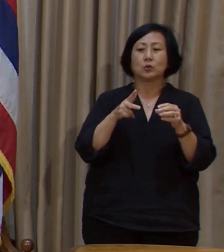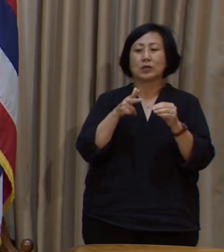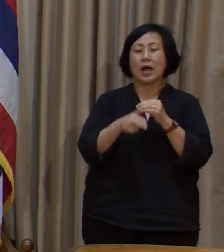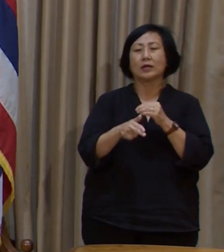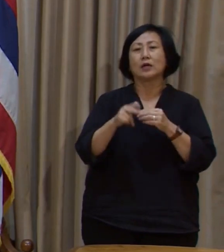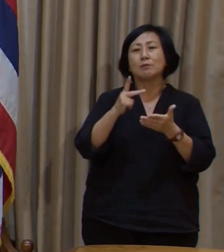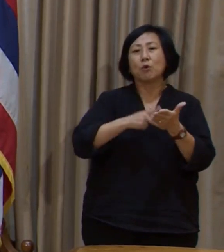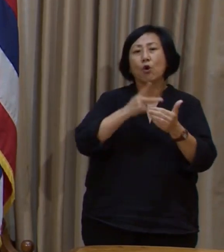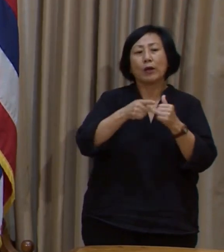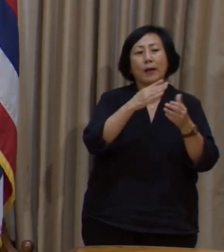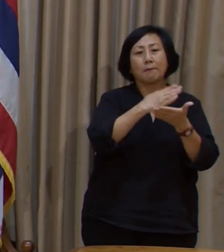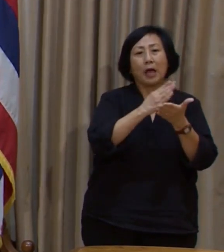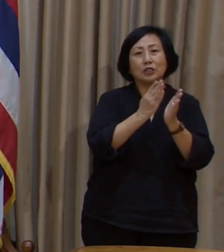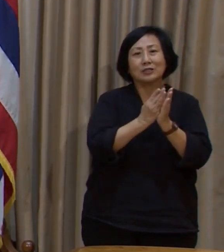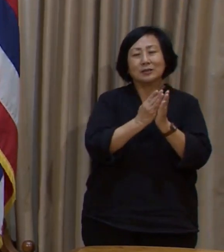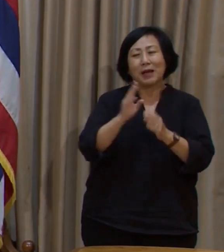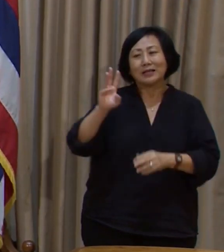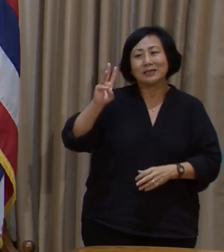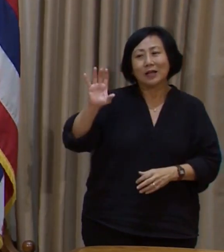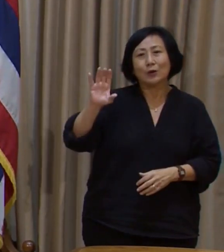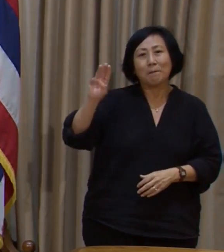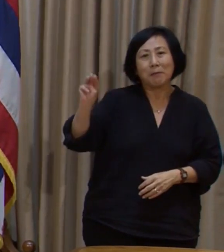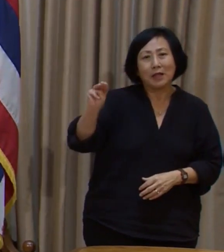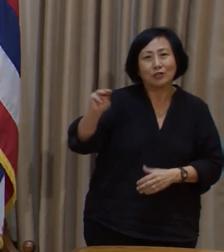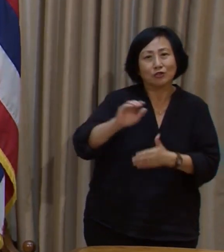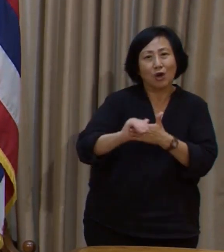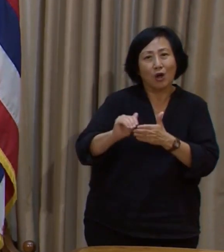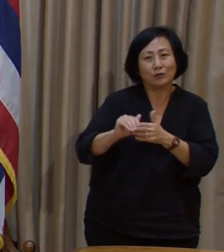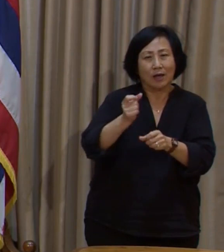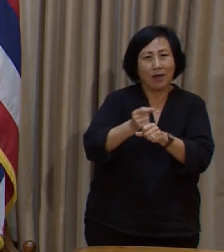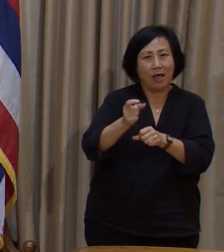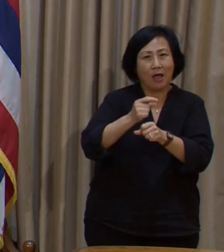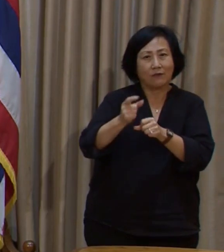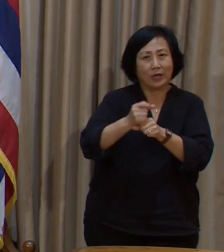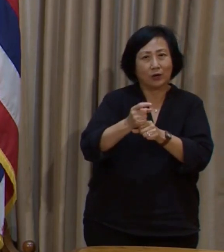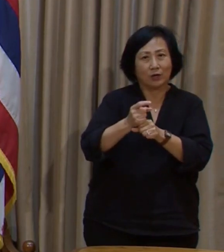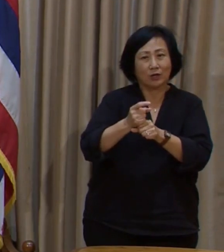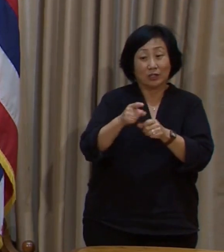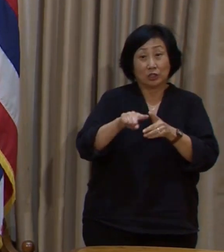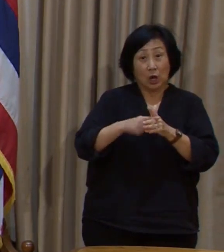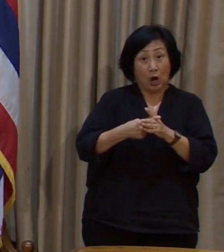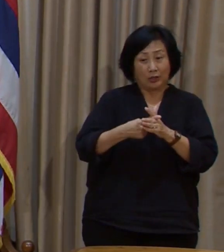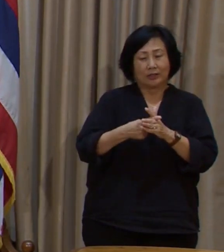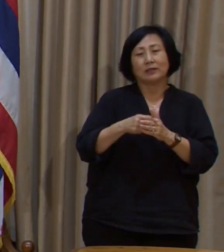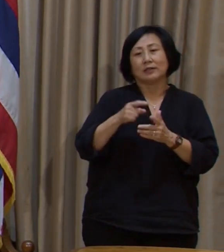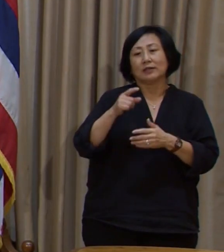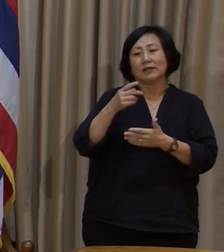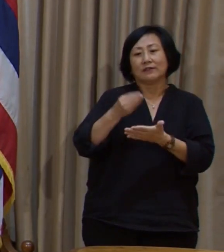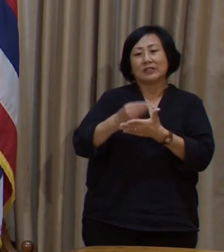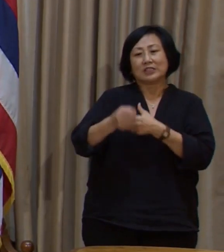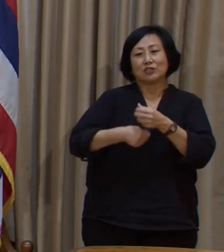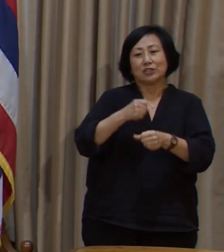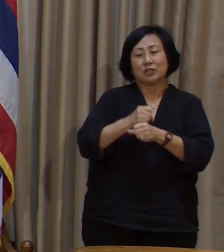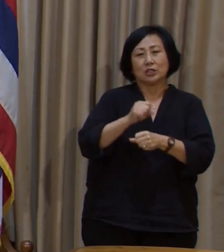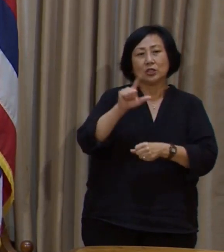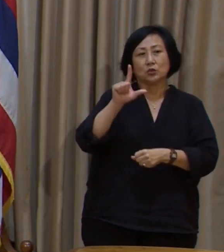program budgets by $600 million every year starting in fiscal year 22.